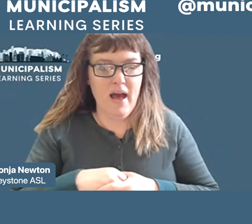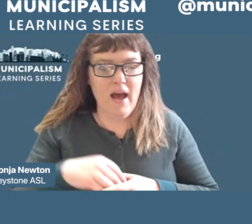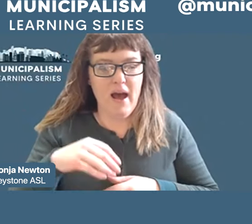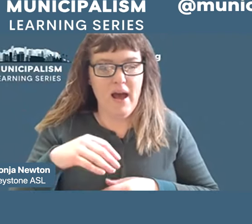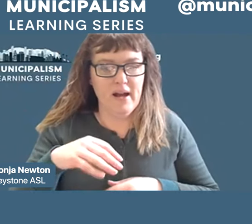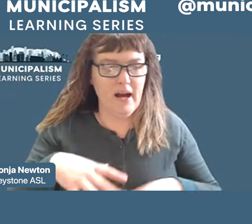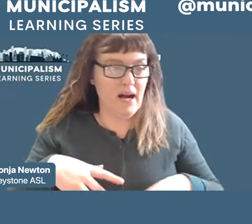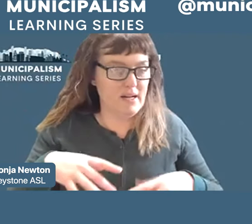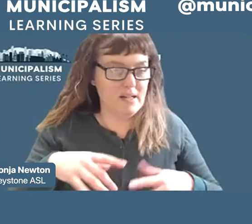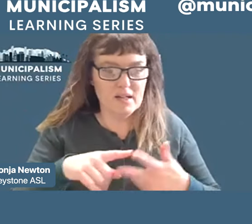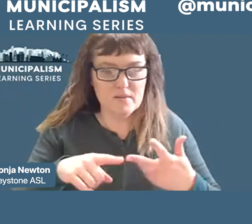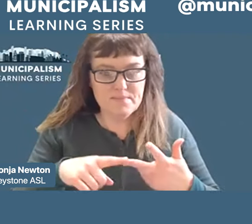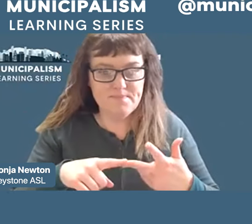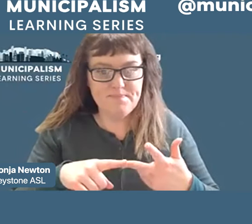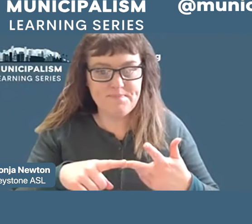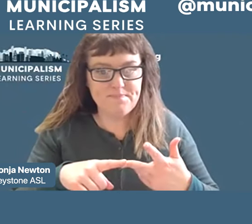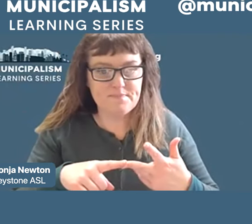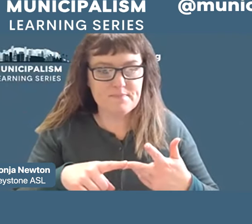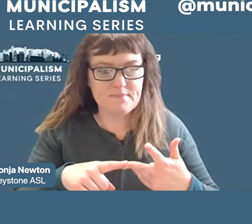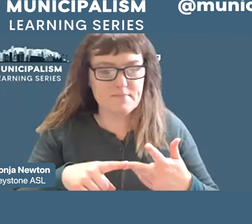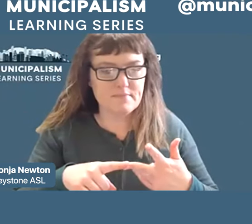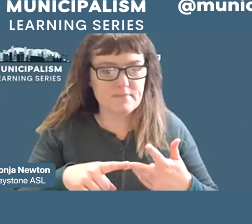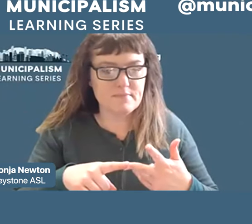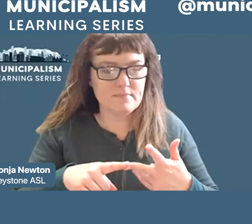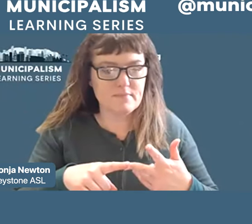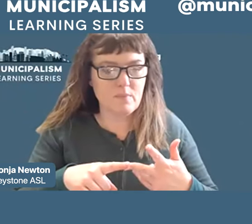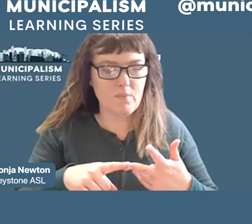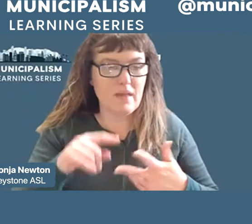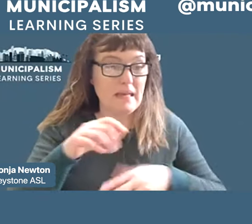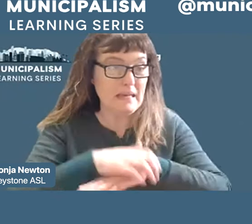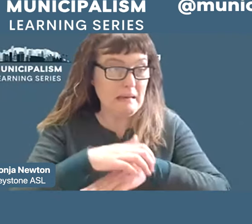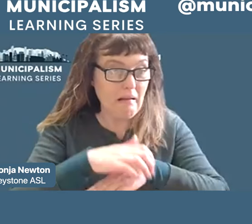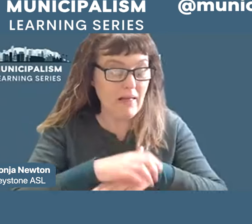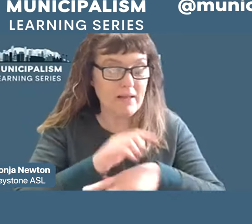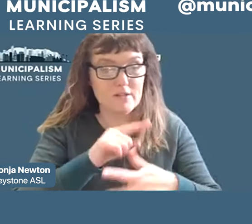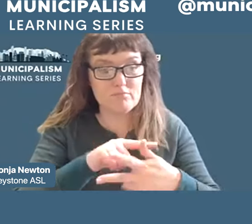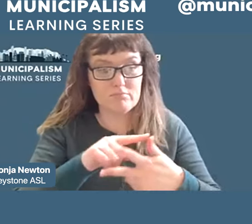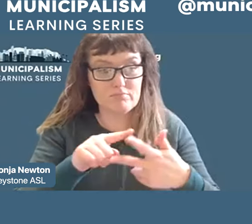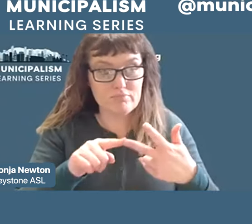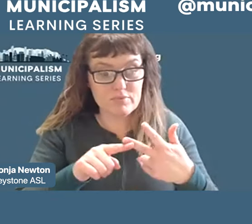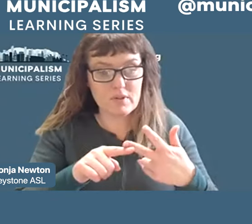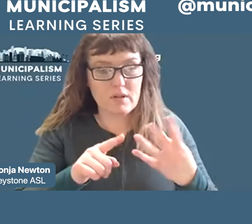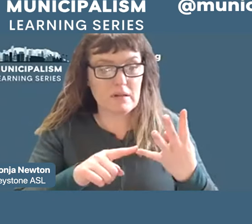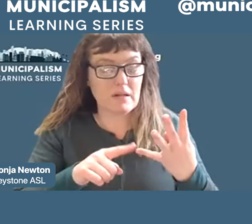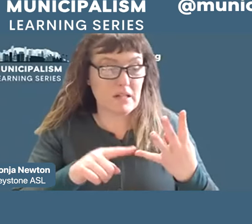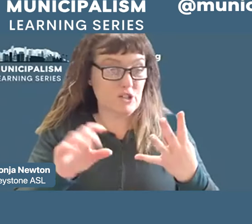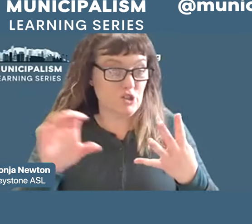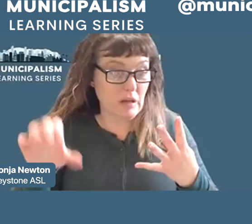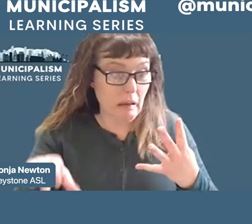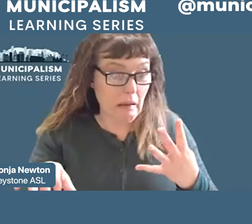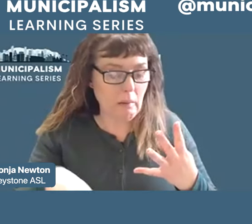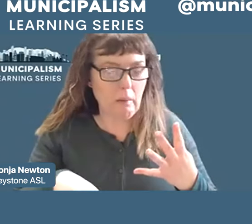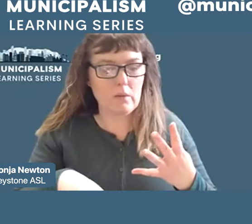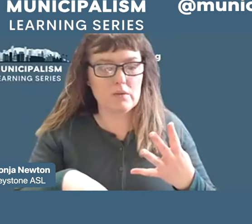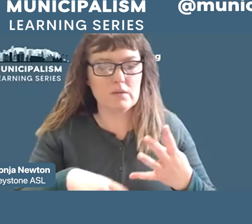among textile workers in Bradford and Manchester, England, among railroad workers in Chicago and Points